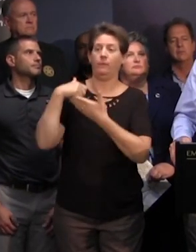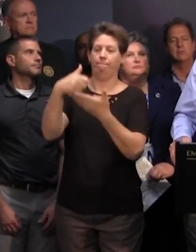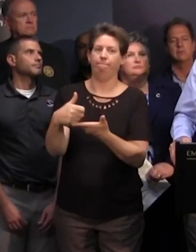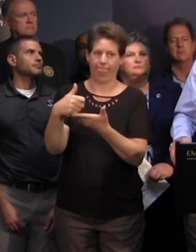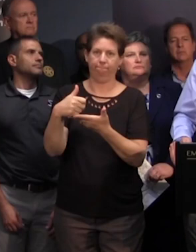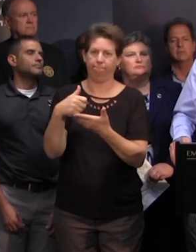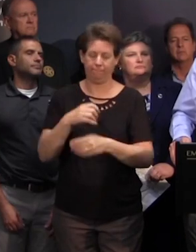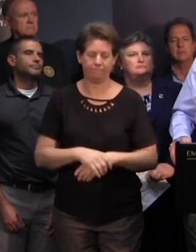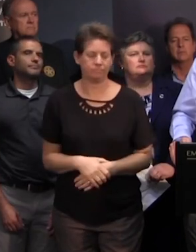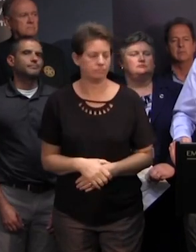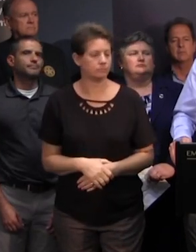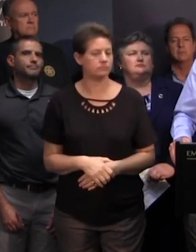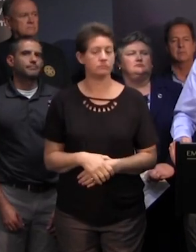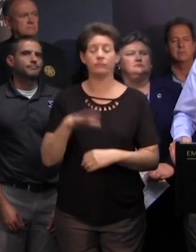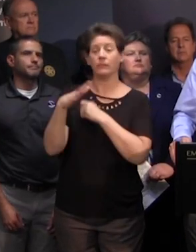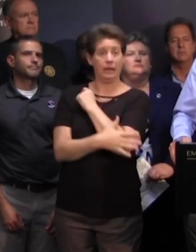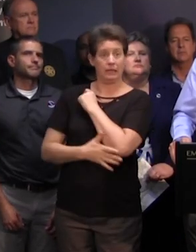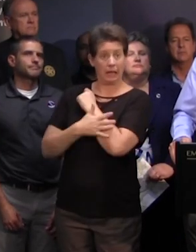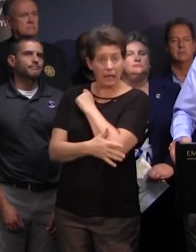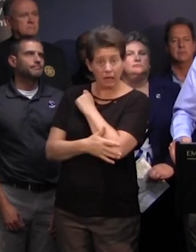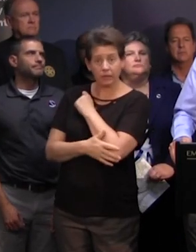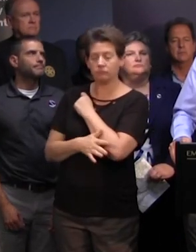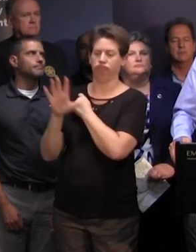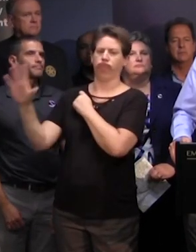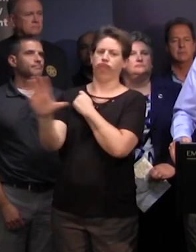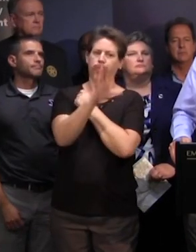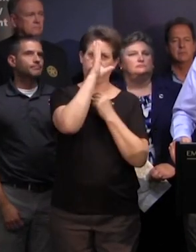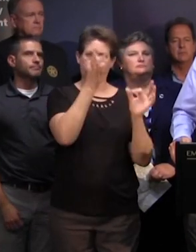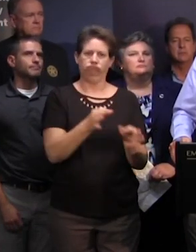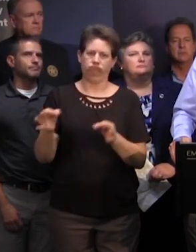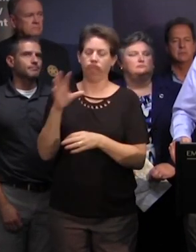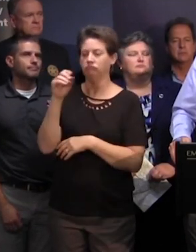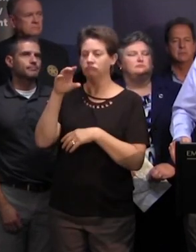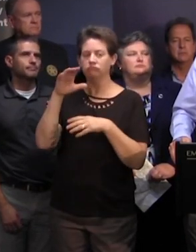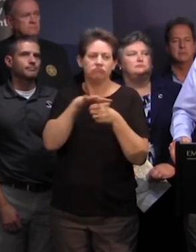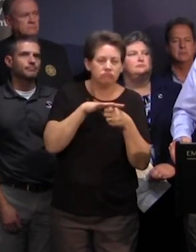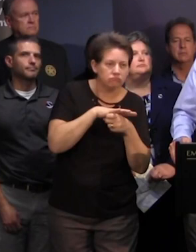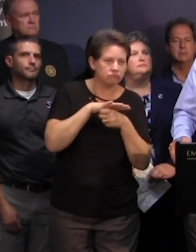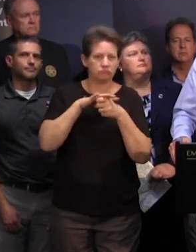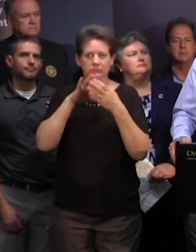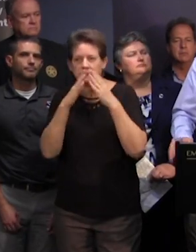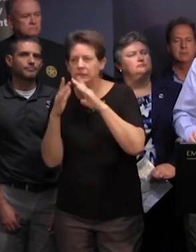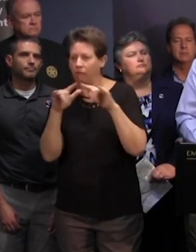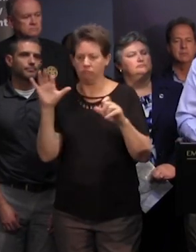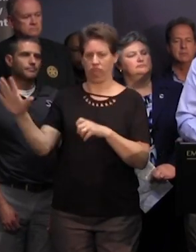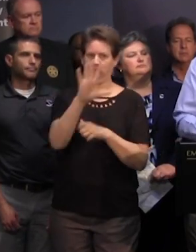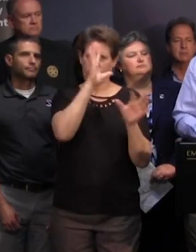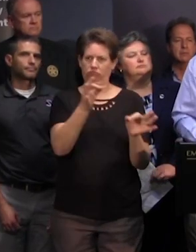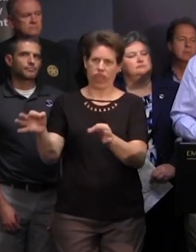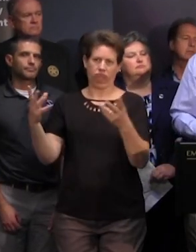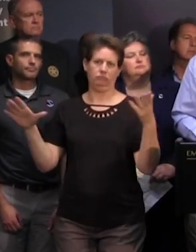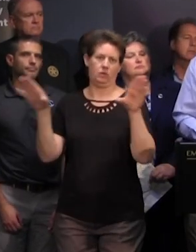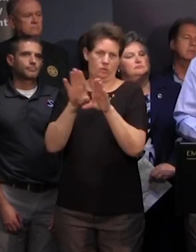safe for the rest of us the county governments will decide when and the municipal governments will decide when to close their offices